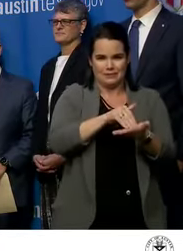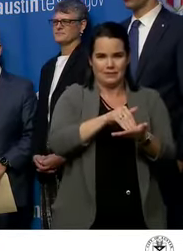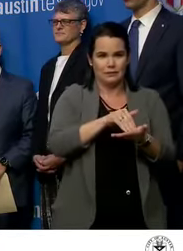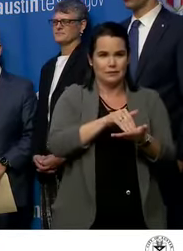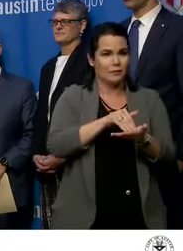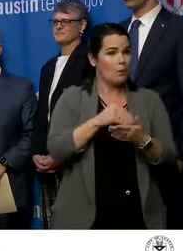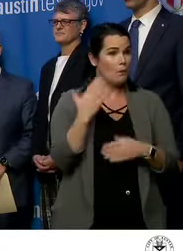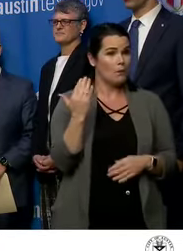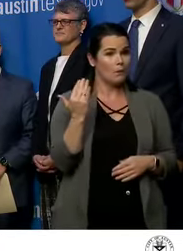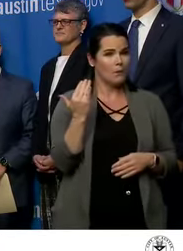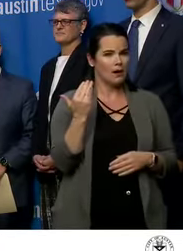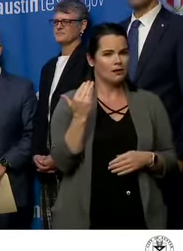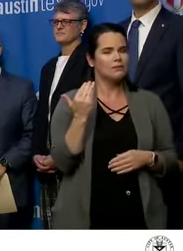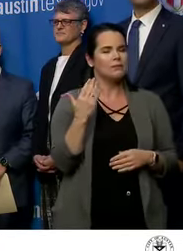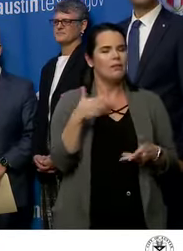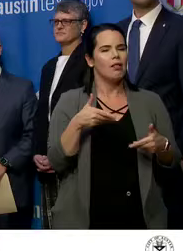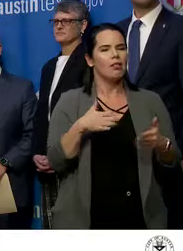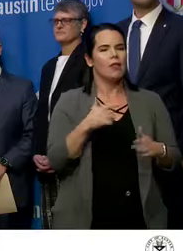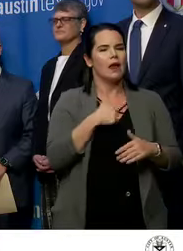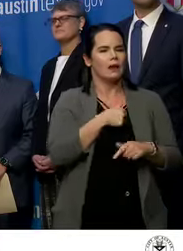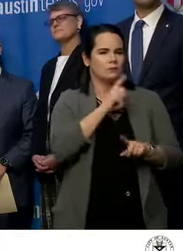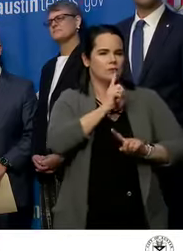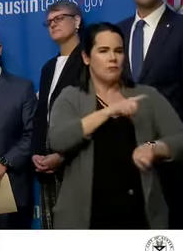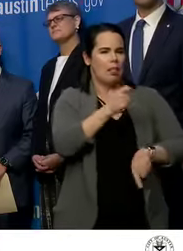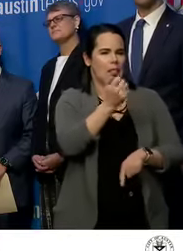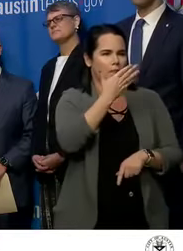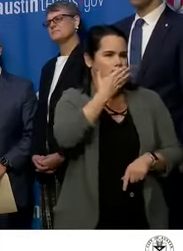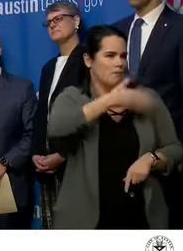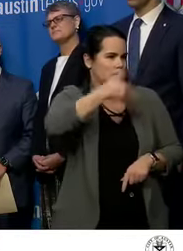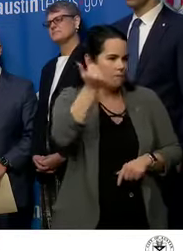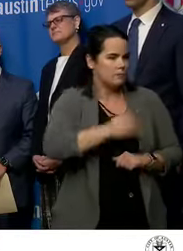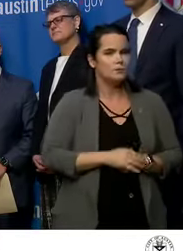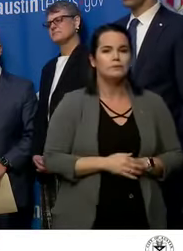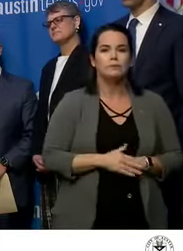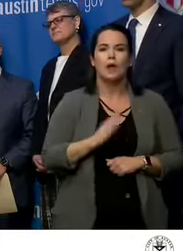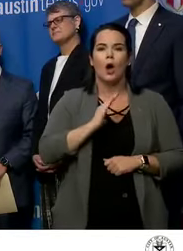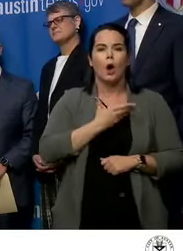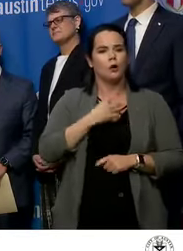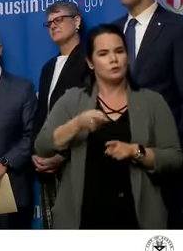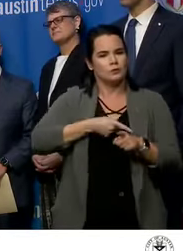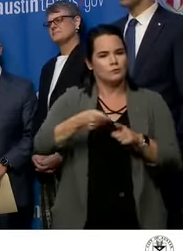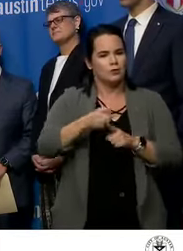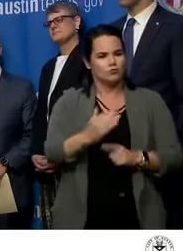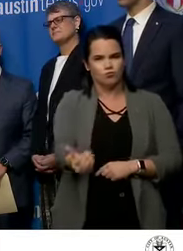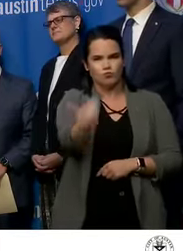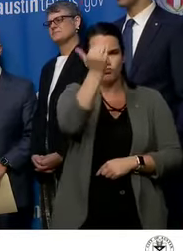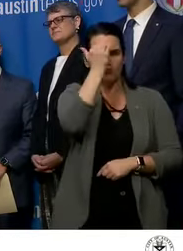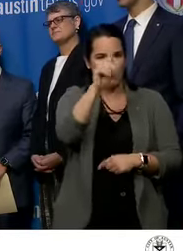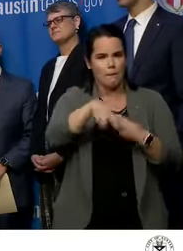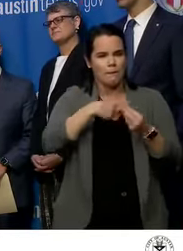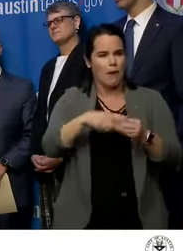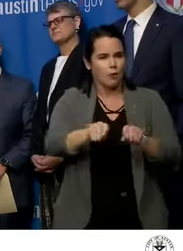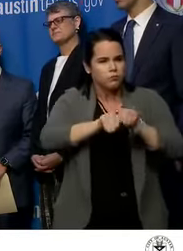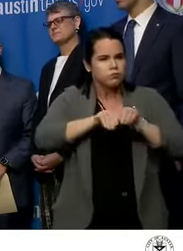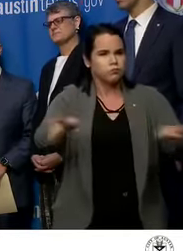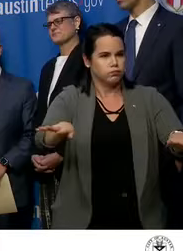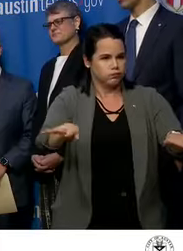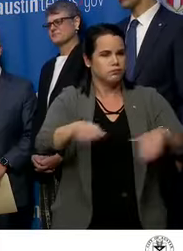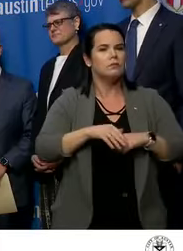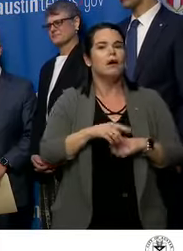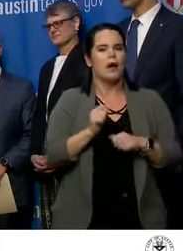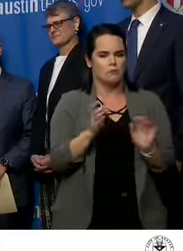enhanced response coordination. Our epidemiologist and prepared unit operates a on-call